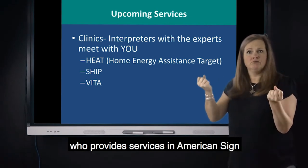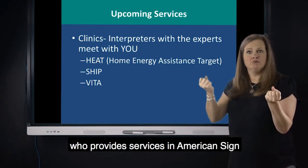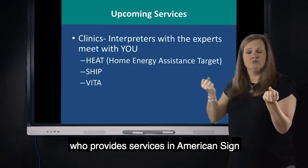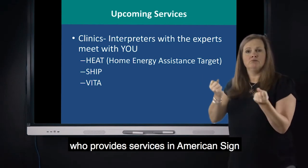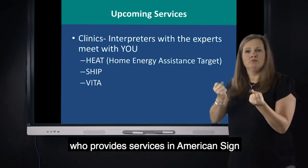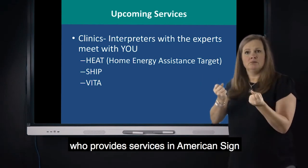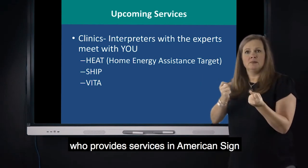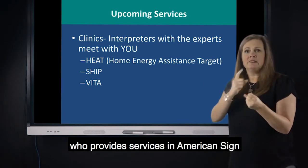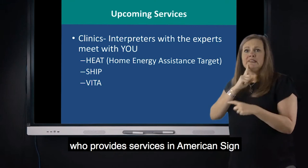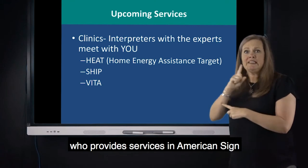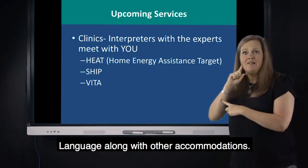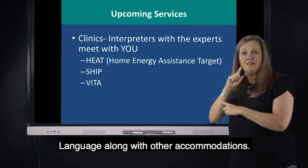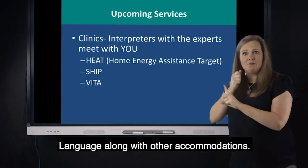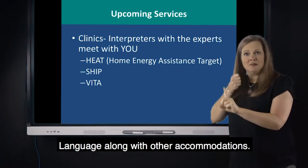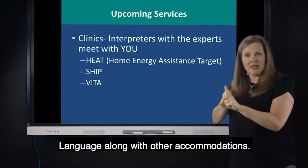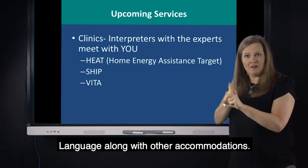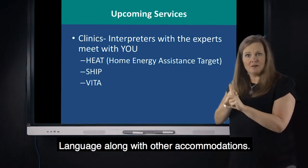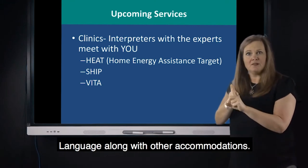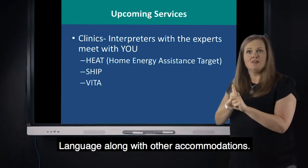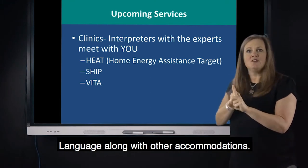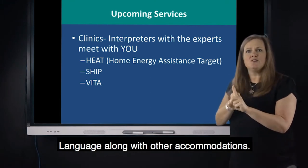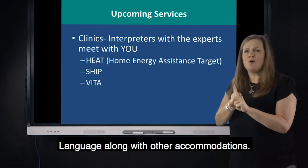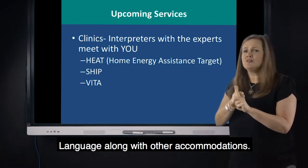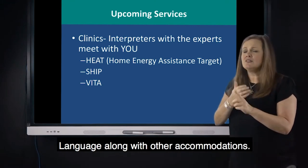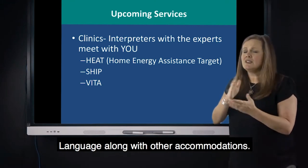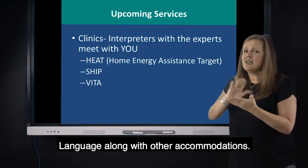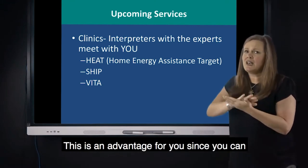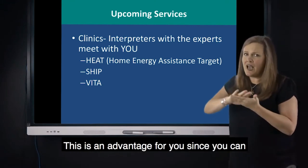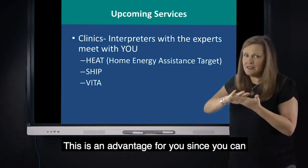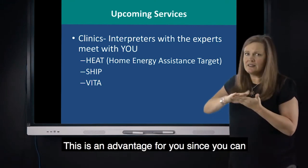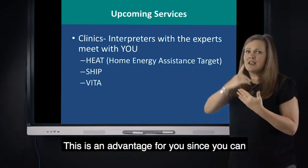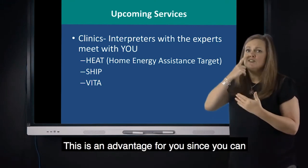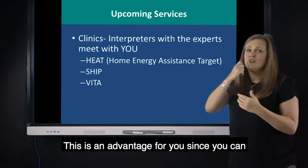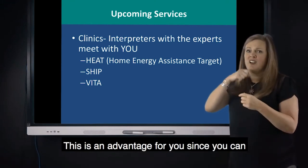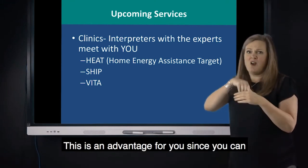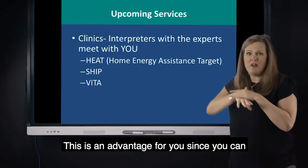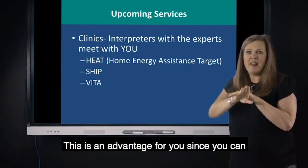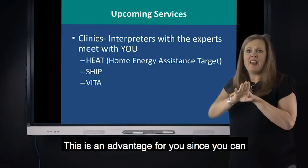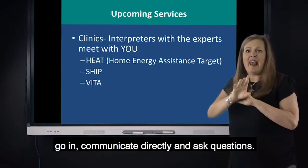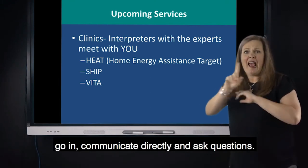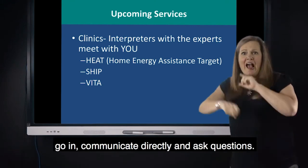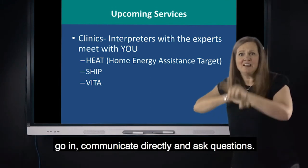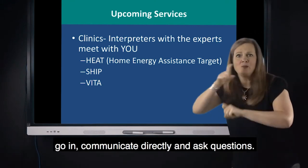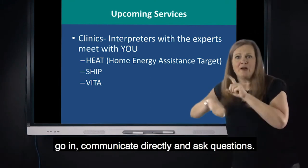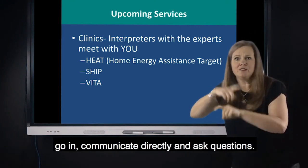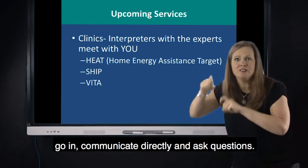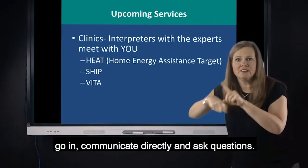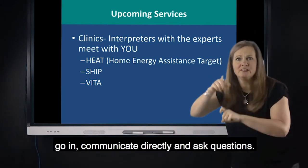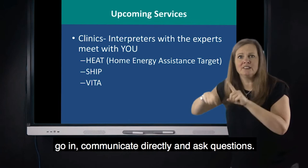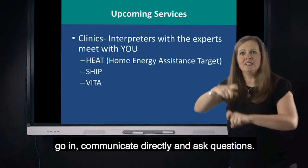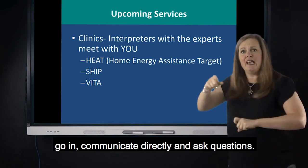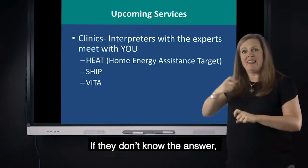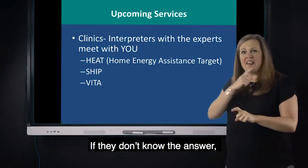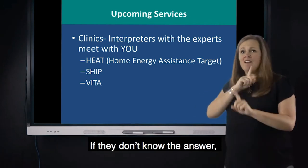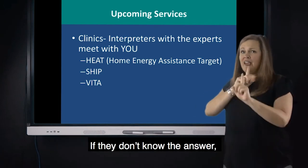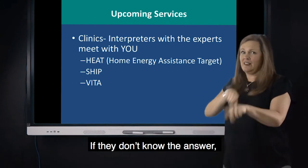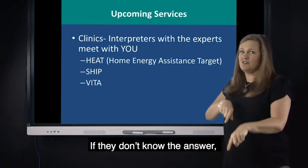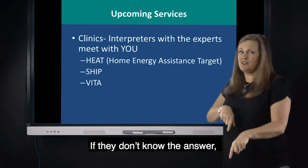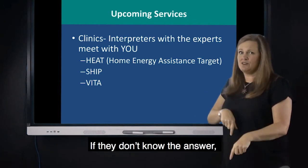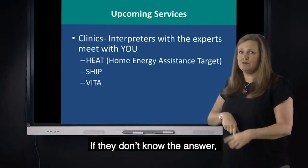We have trained staff who help individuals. A lot of them are deaf, and help them prepare their taxes,